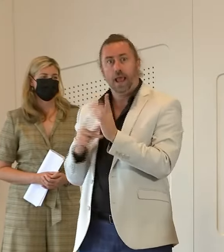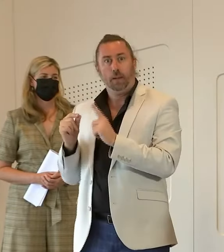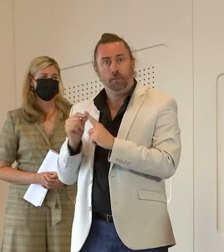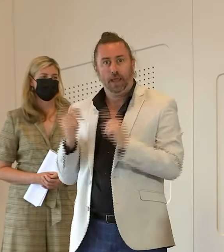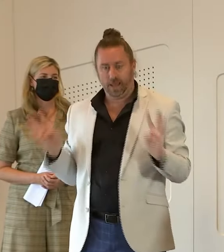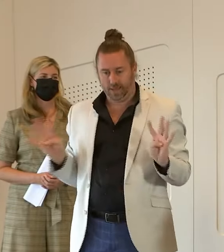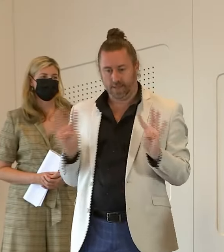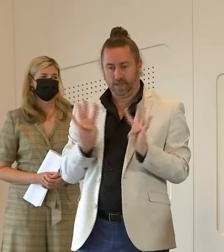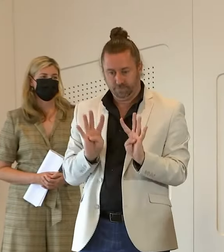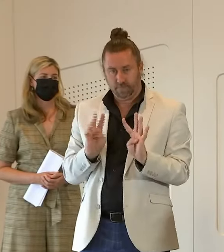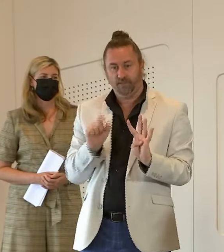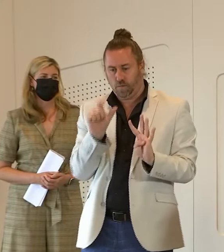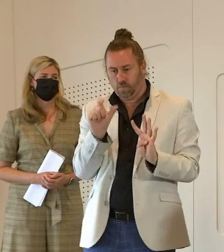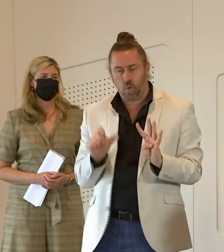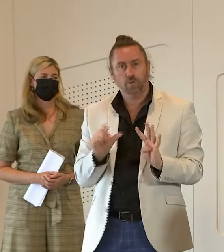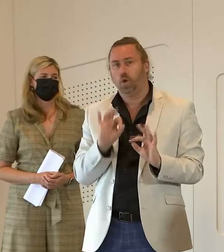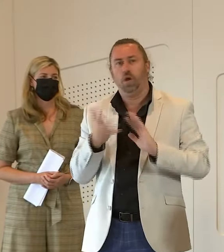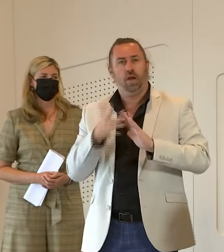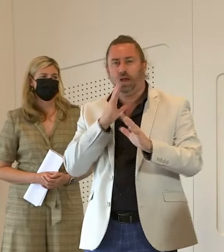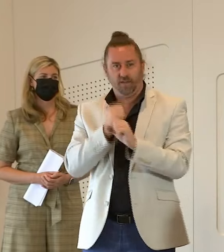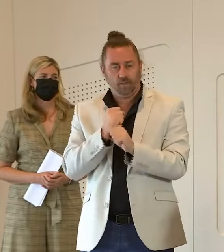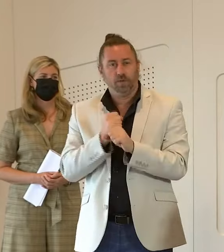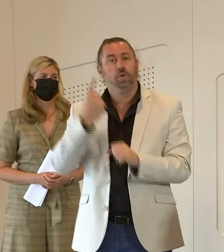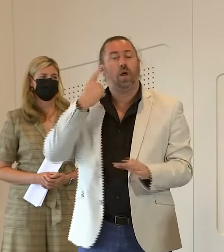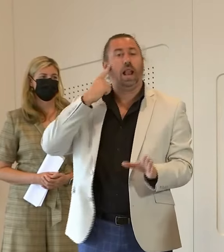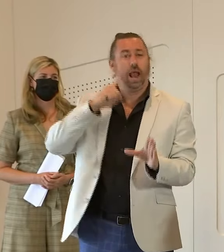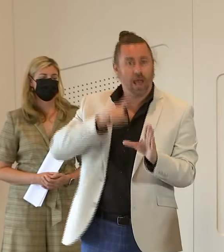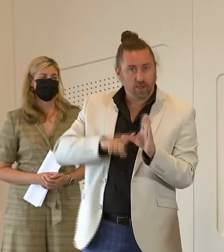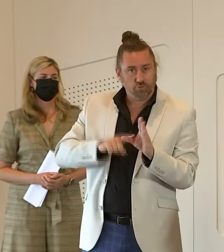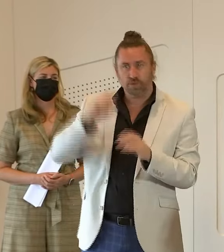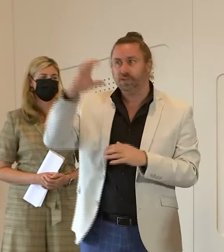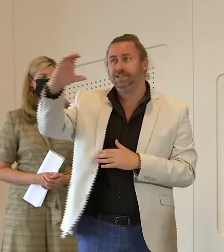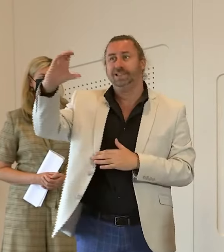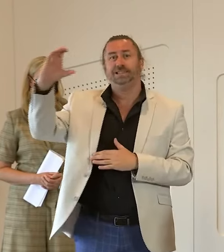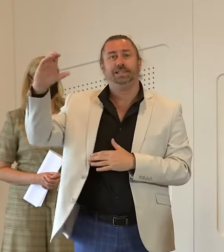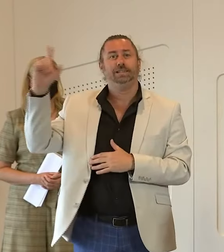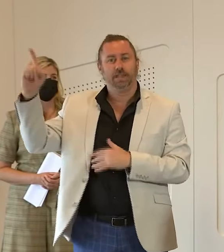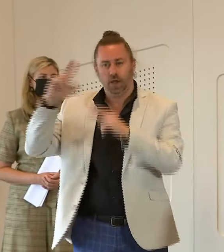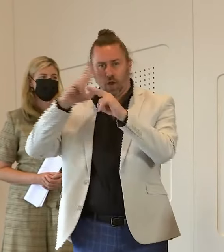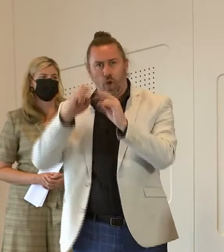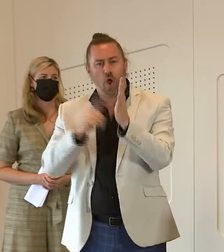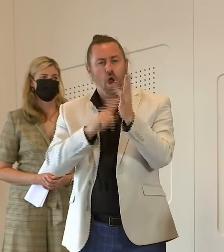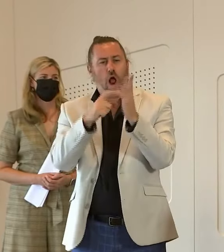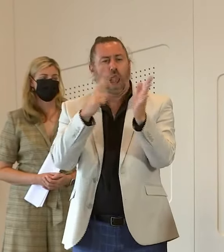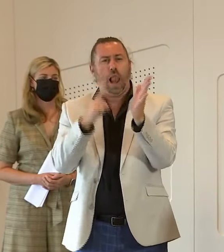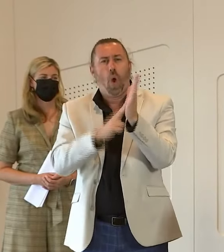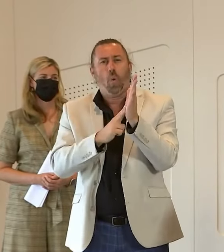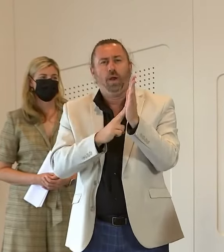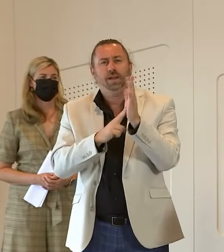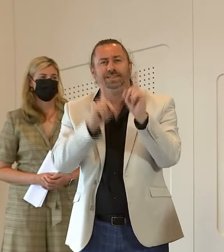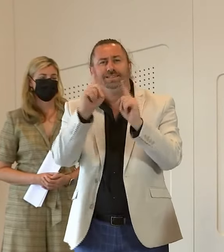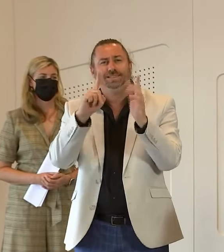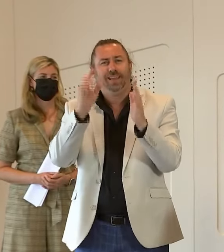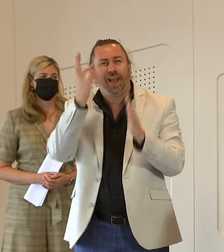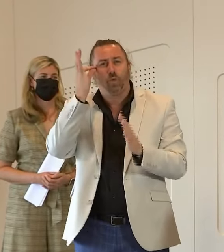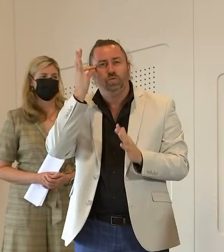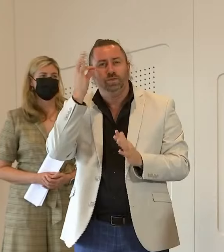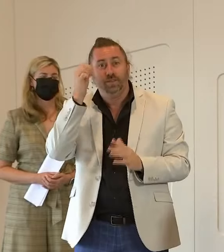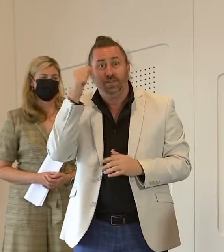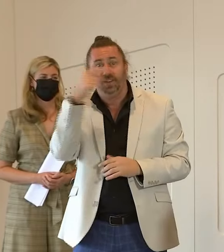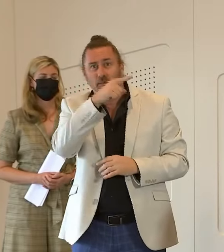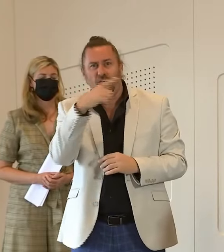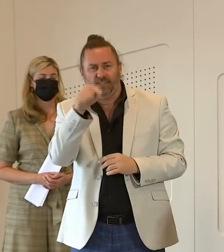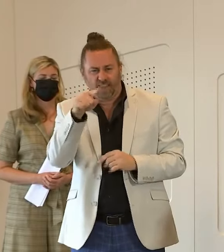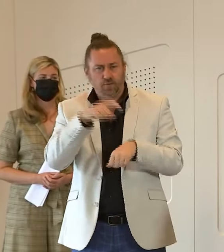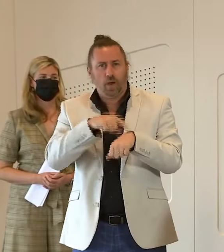last year it examined complaints relating to the triple c and its investigations into the logan city council and as i said these are very